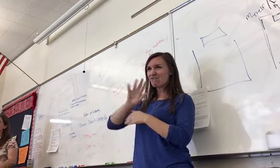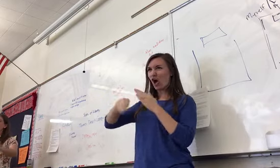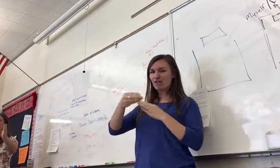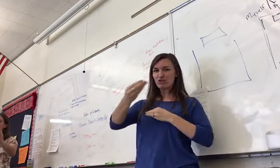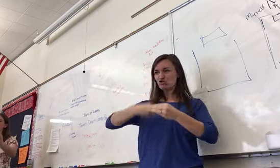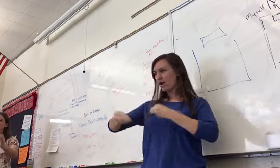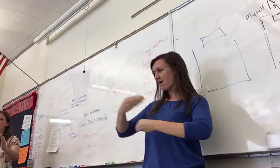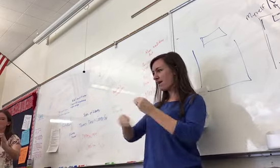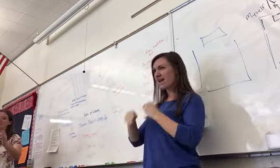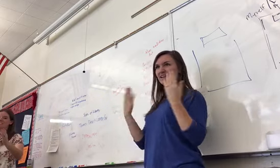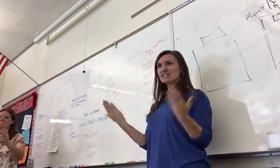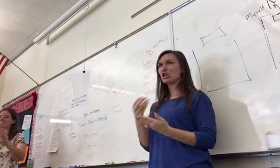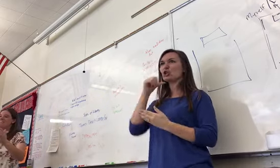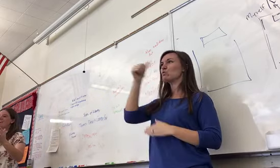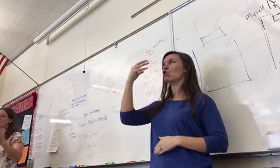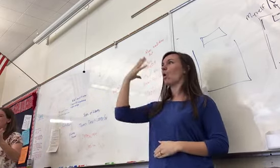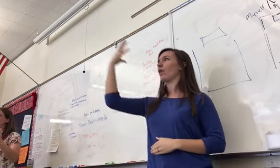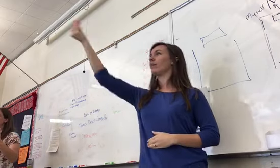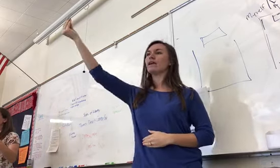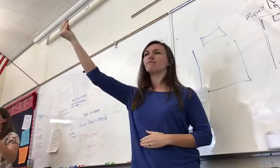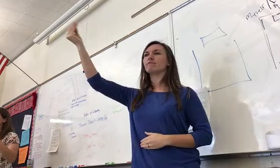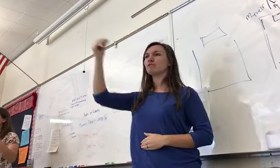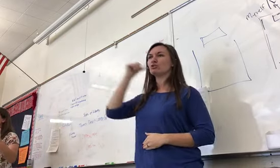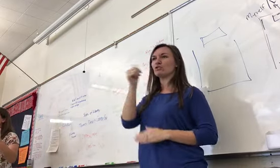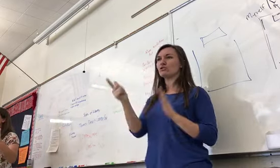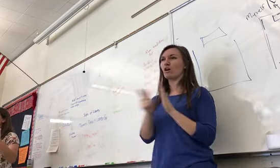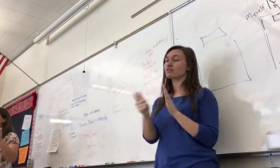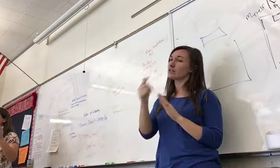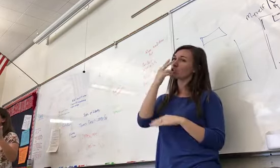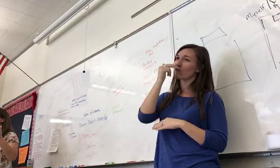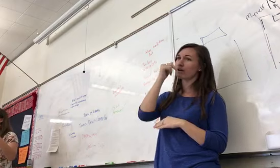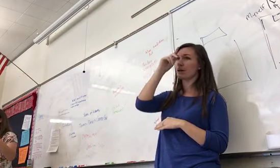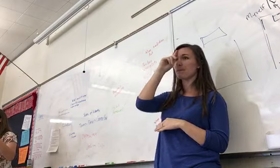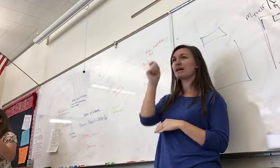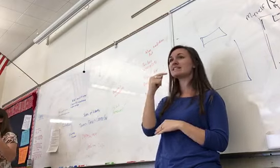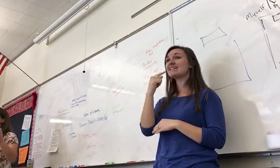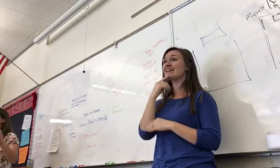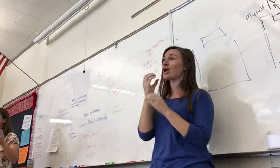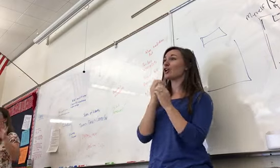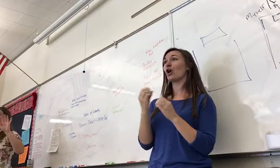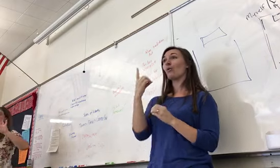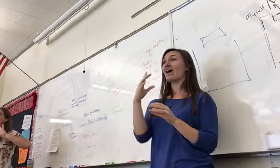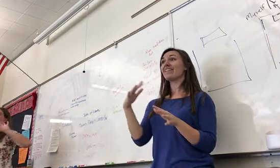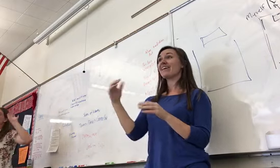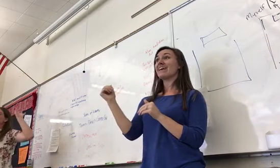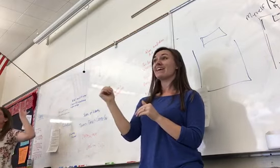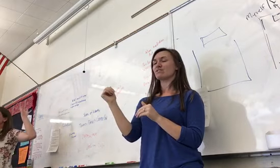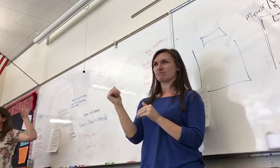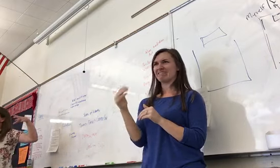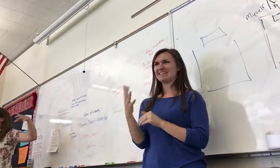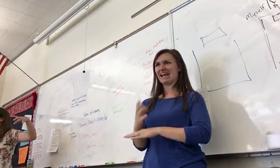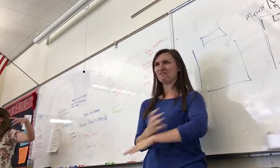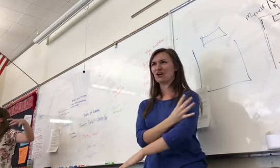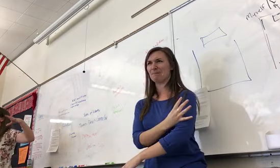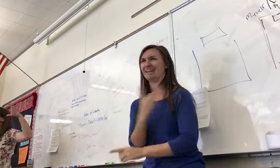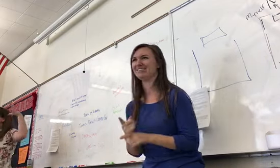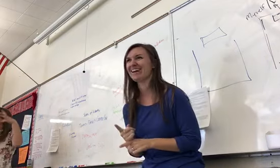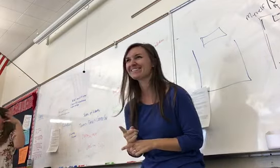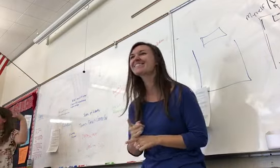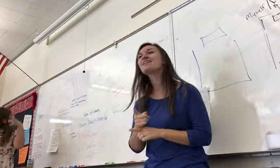don't go elsewhere. It's literally, it's so funny because they constantly say, and no one leaves. It's kind of creepy. But that's the idea. You stay in